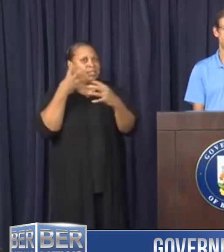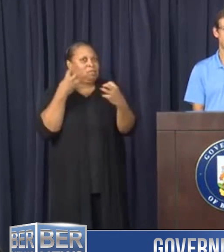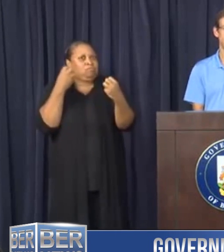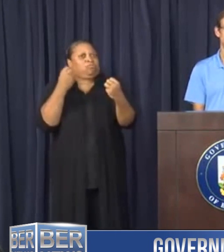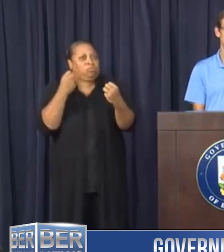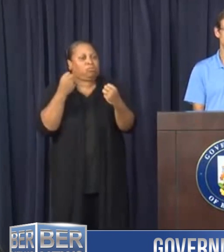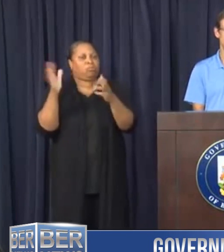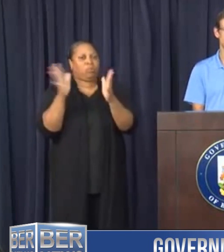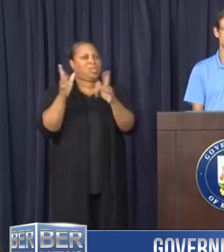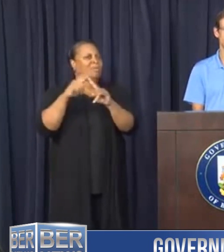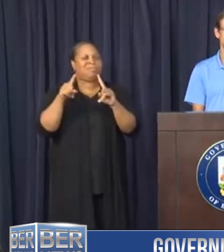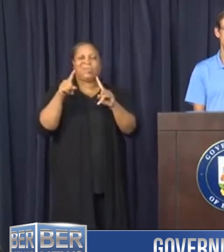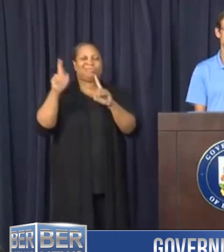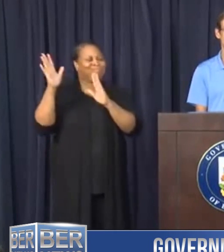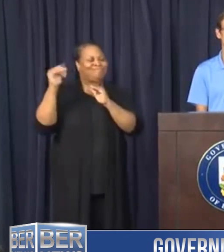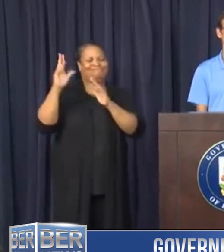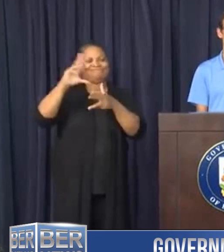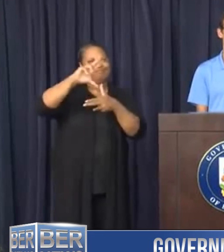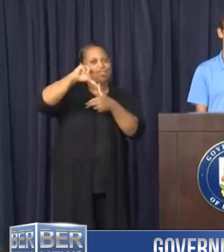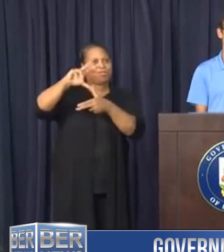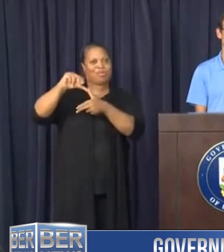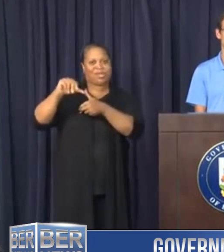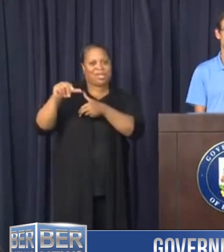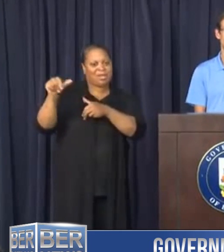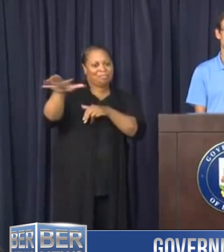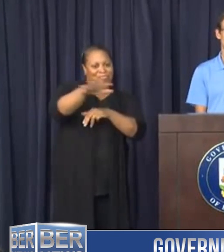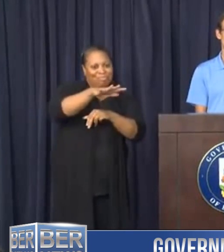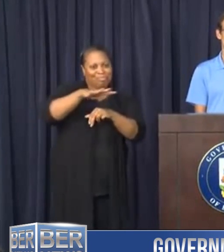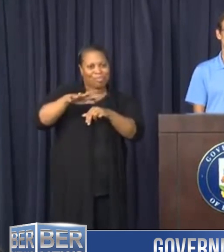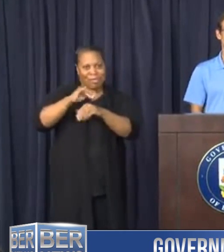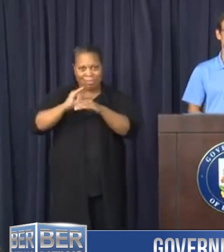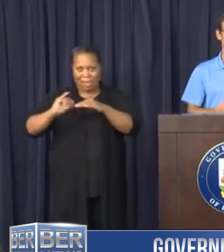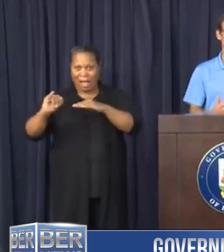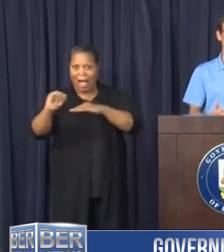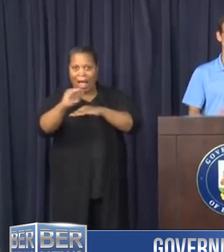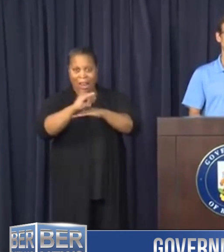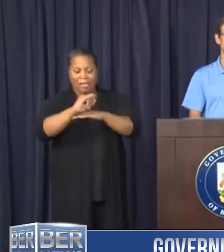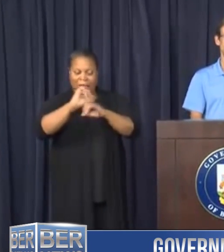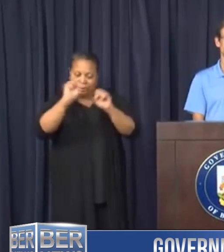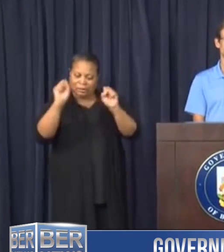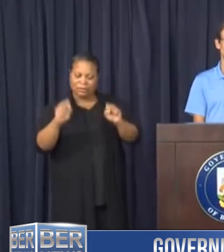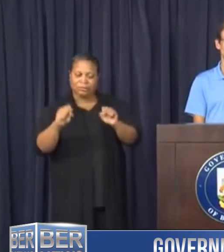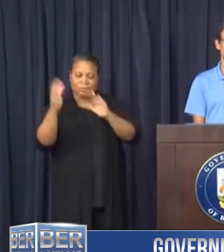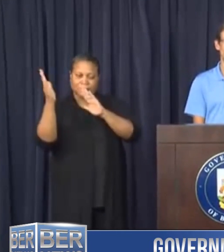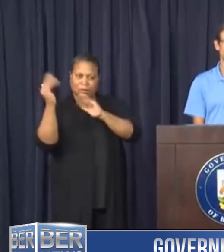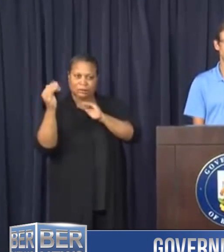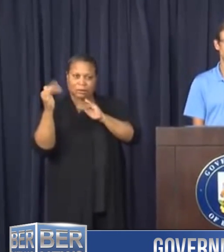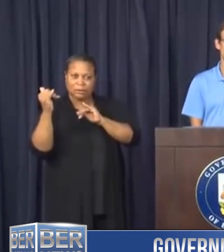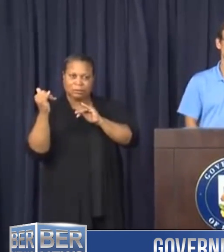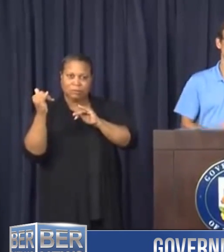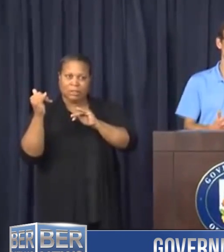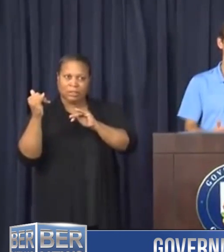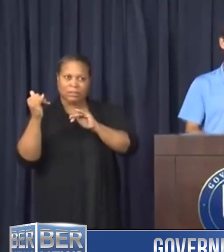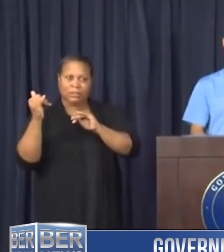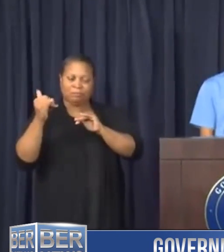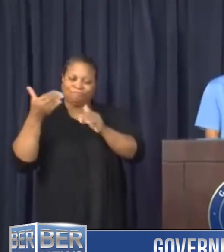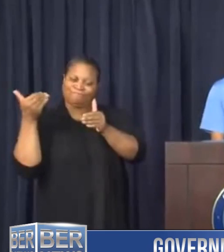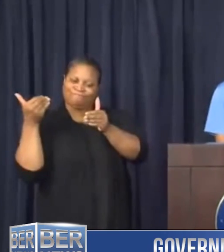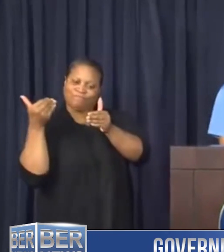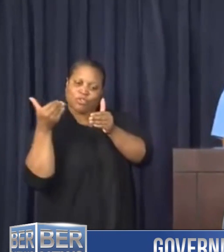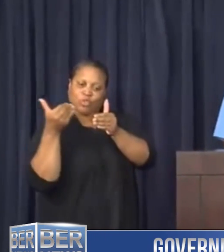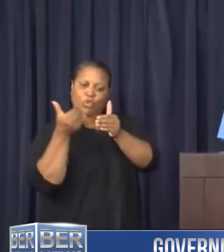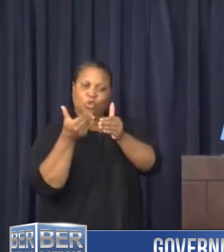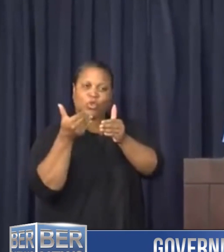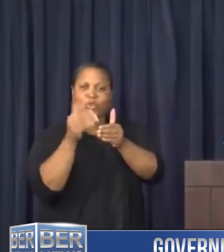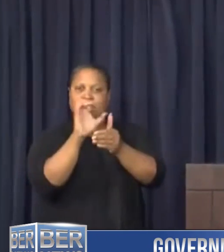hurricane force gusts across any parts of the island. The system is expected to move by to its closest approach